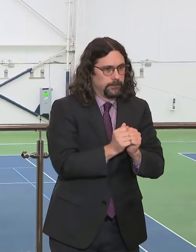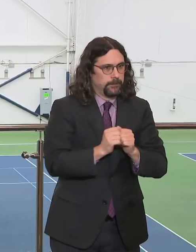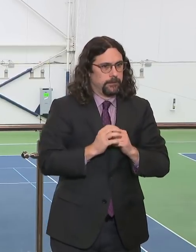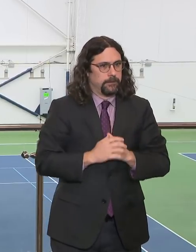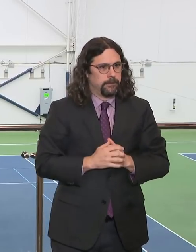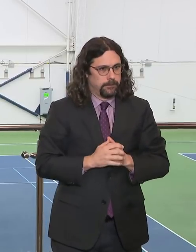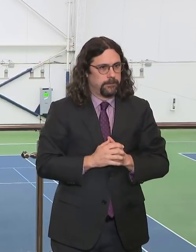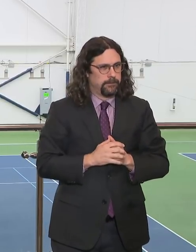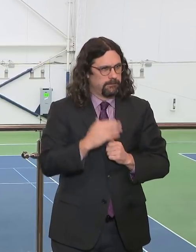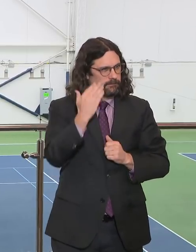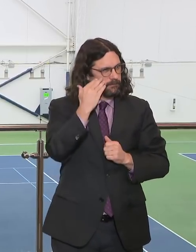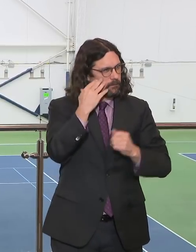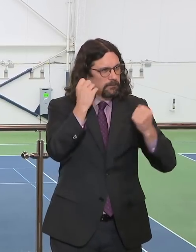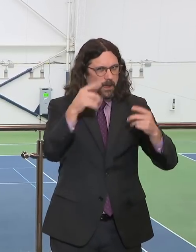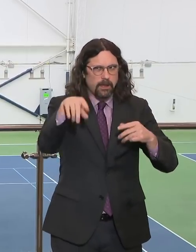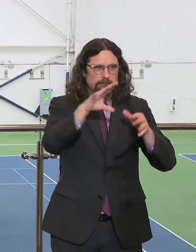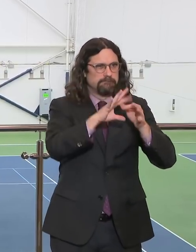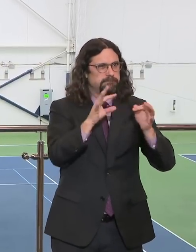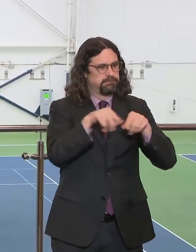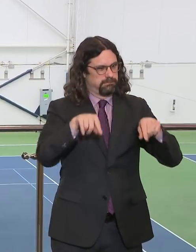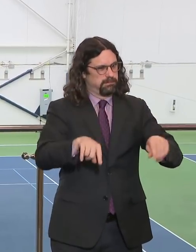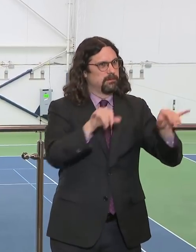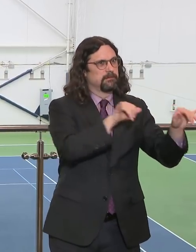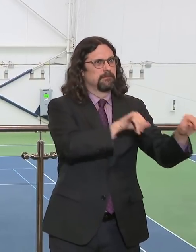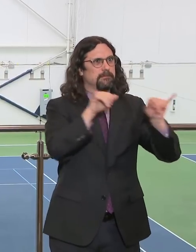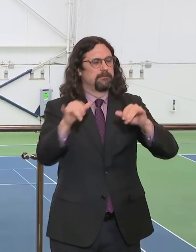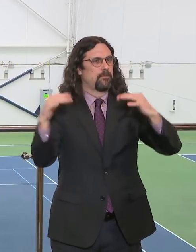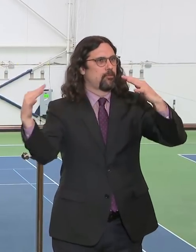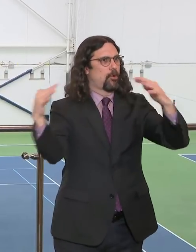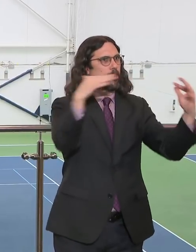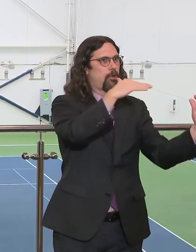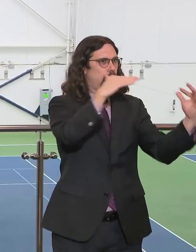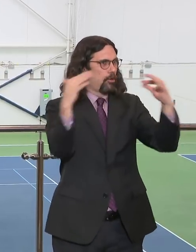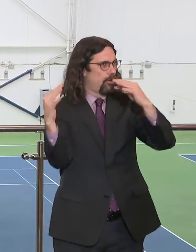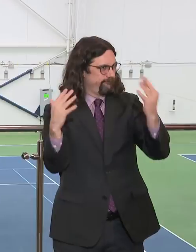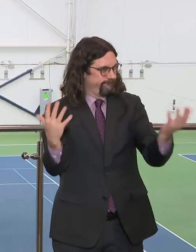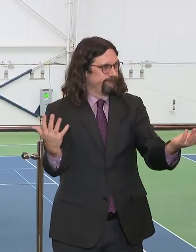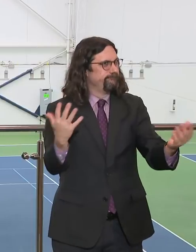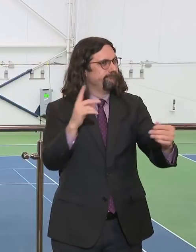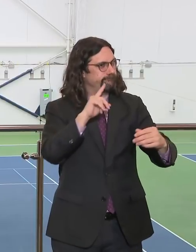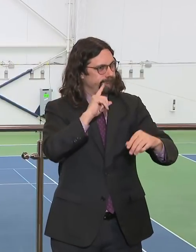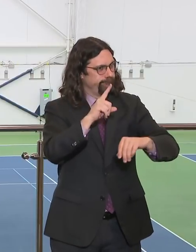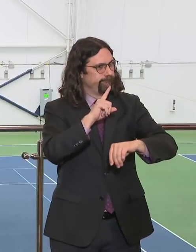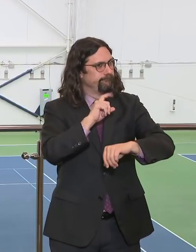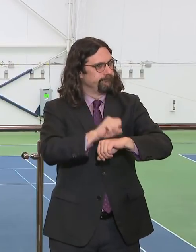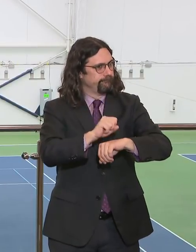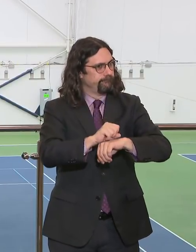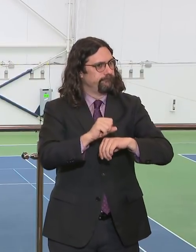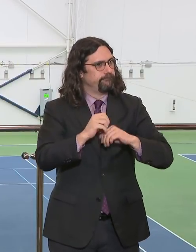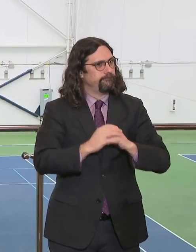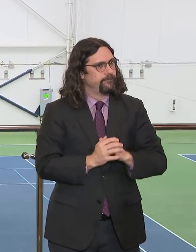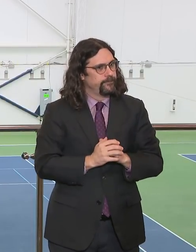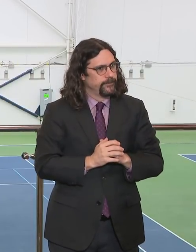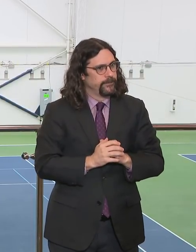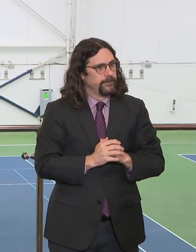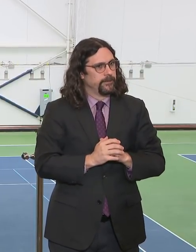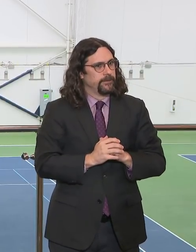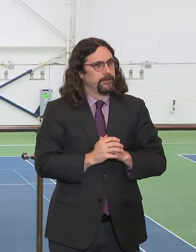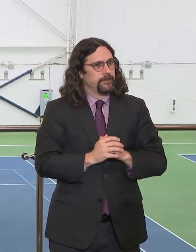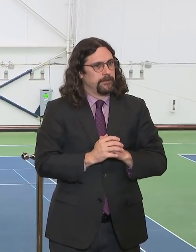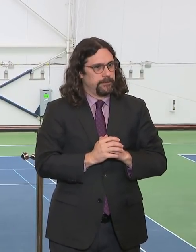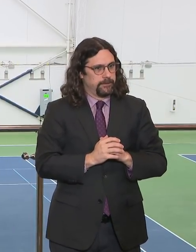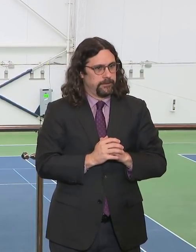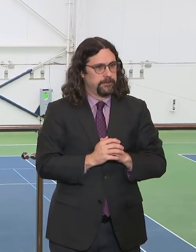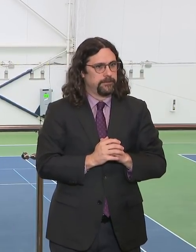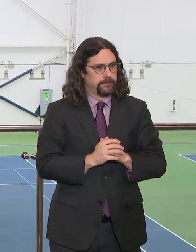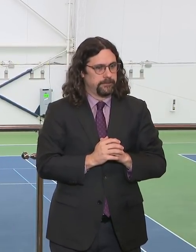but never be paralyzed because people's lives are at stake and we have to be there always for those we can save, those